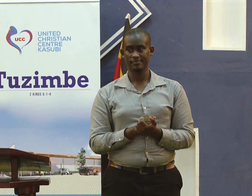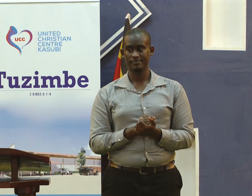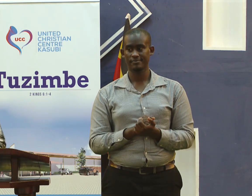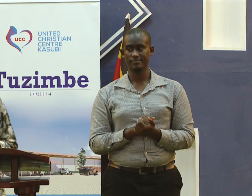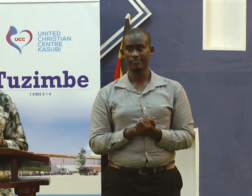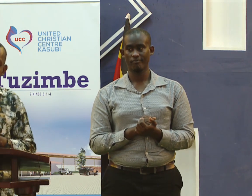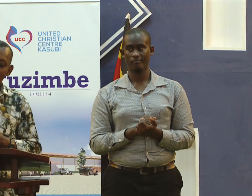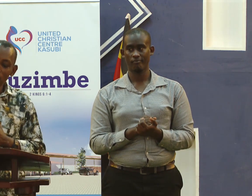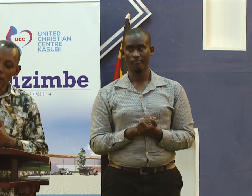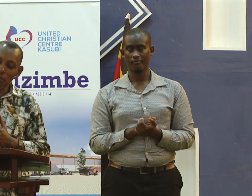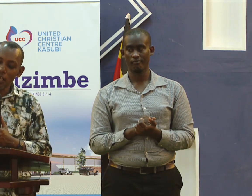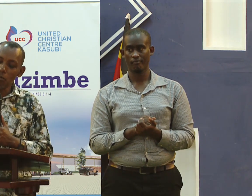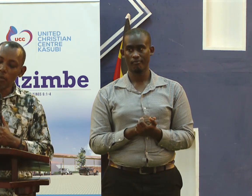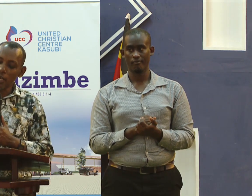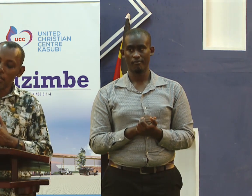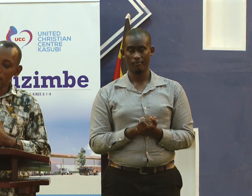Because